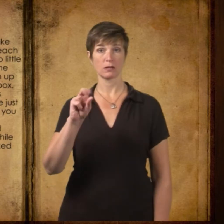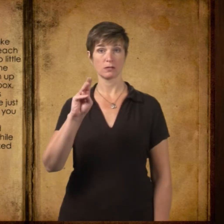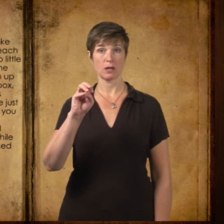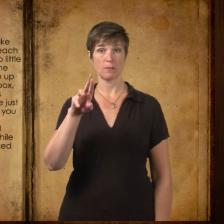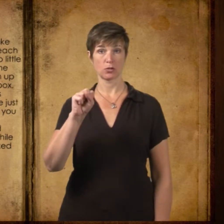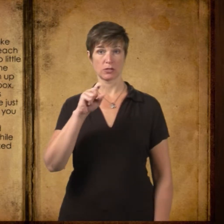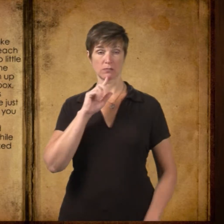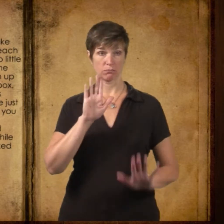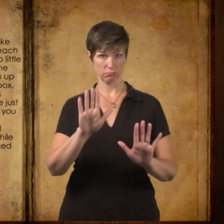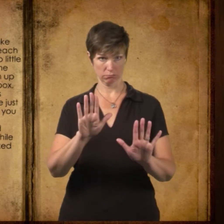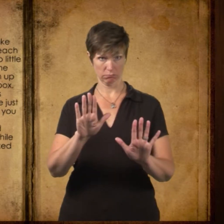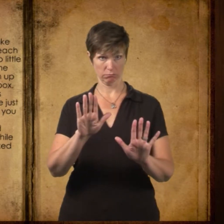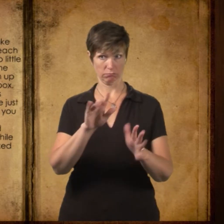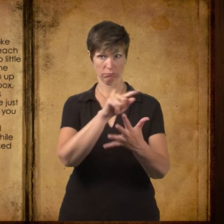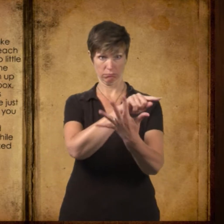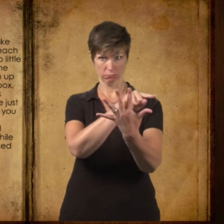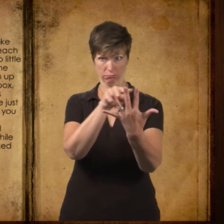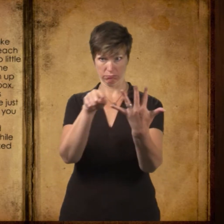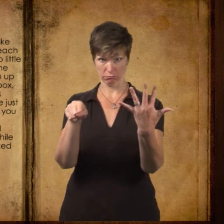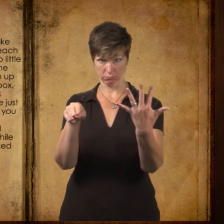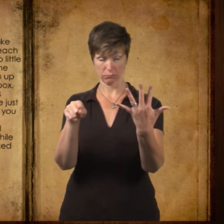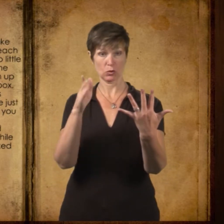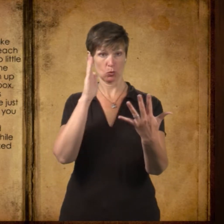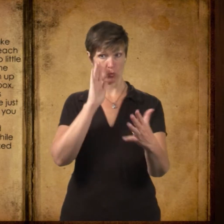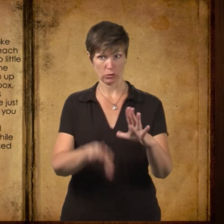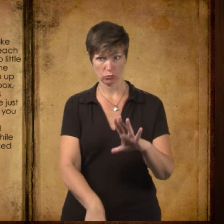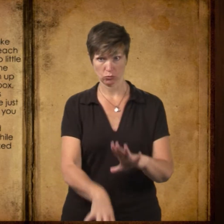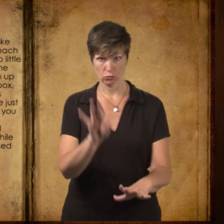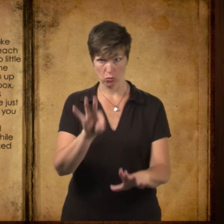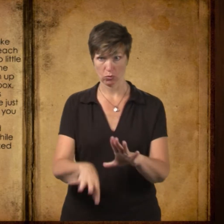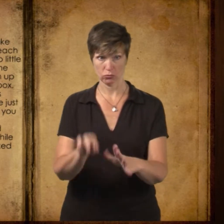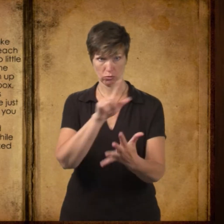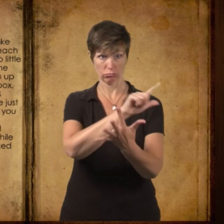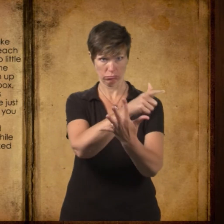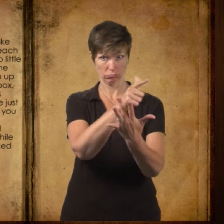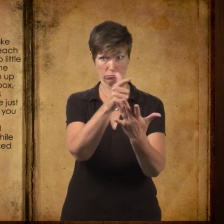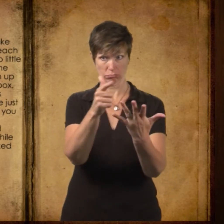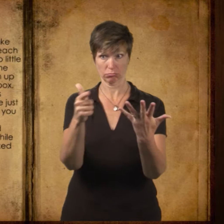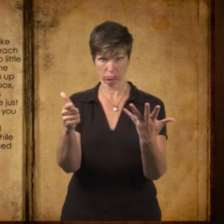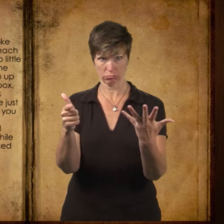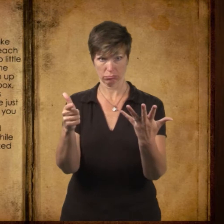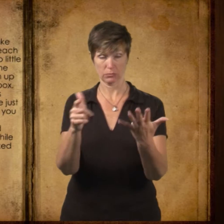Remember, Mr. Summers said, take the slips and keep them folded until each person has taken one.